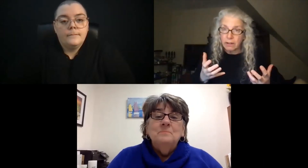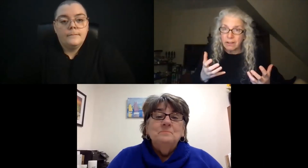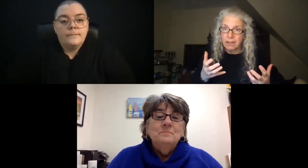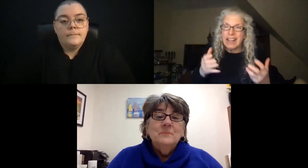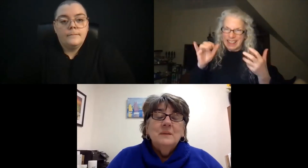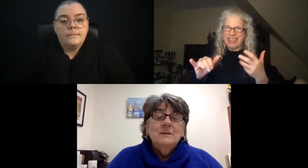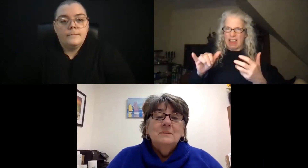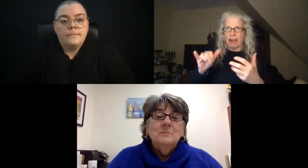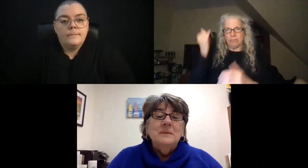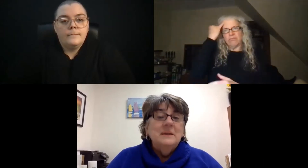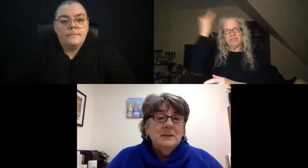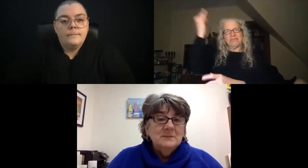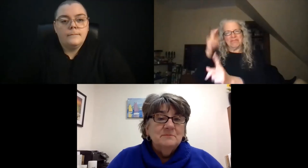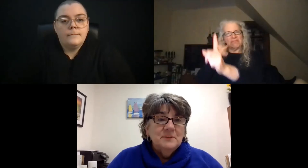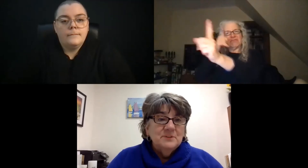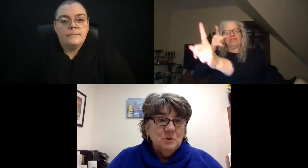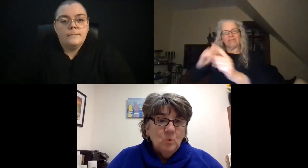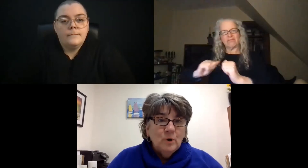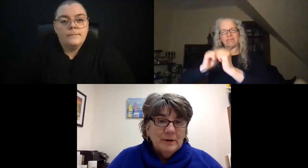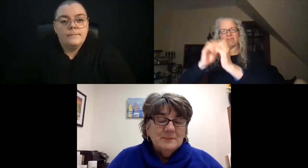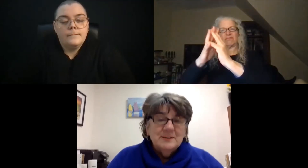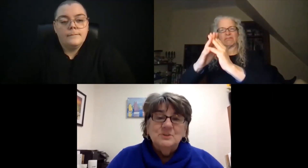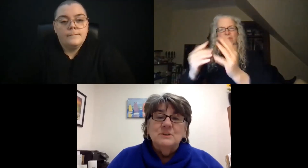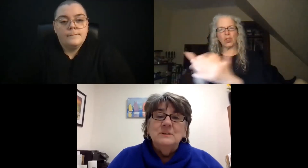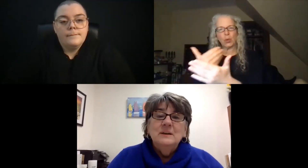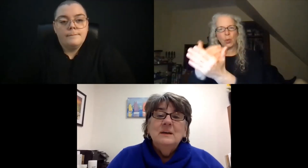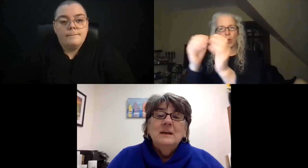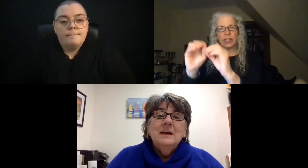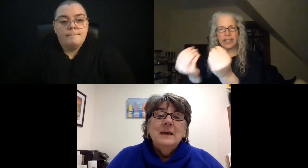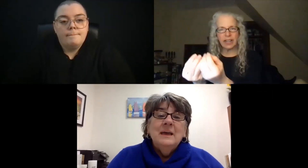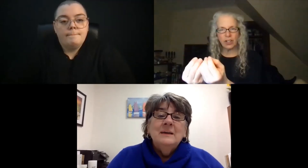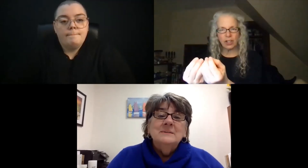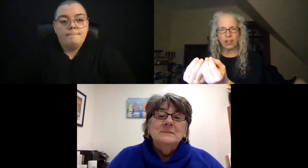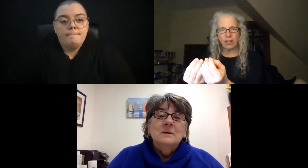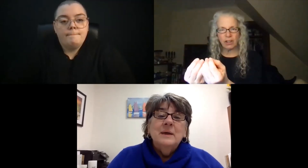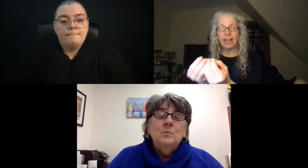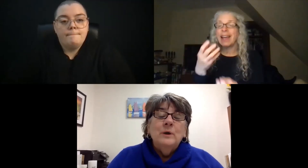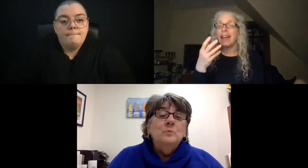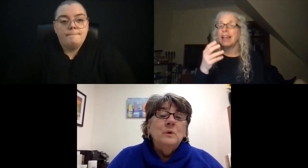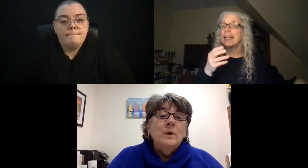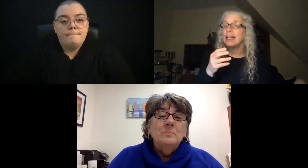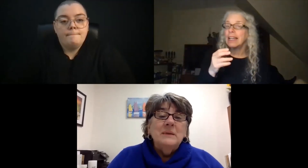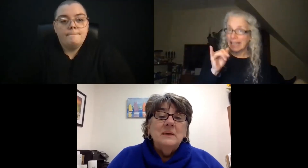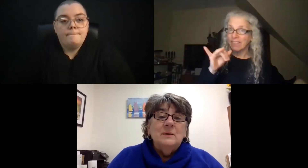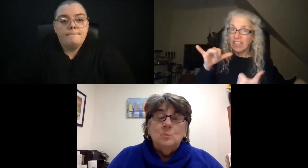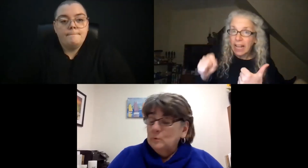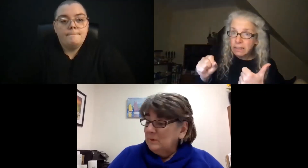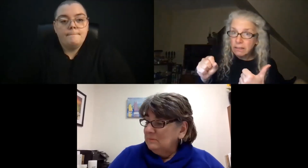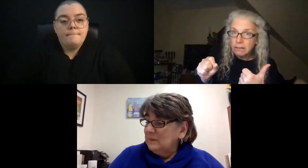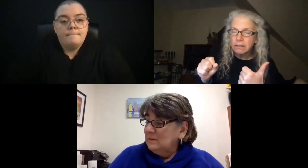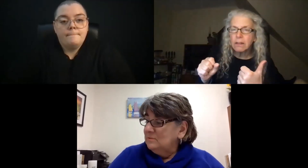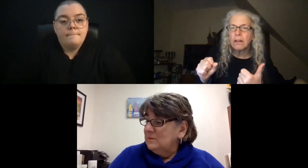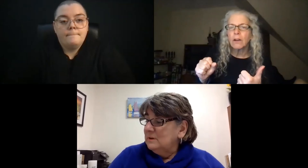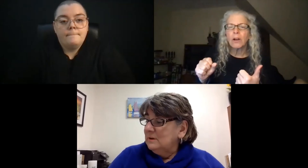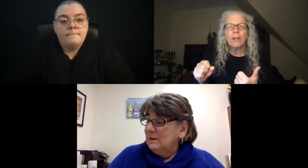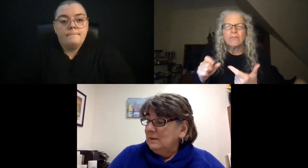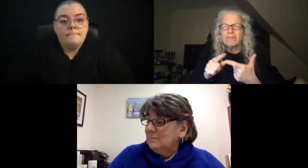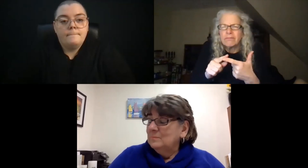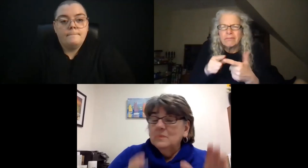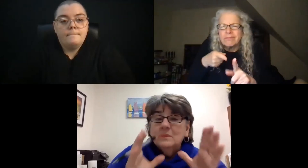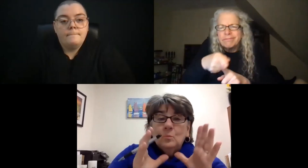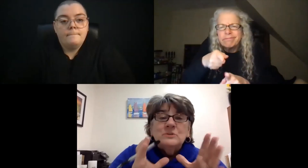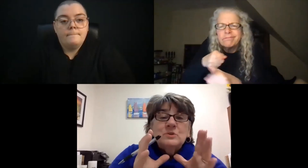beginnings of this new organization? And, and where do we want to begin? What do we think the,